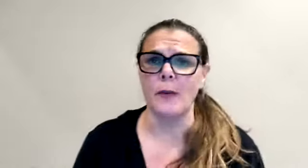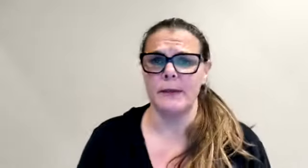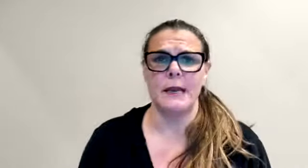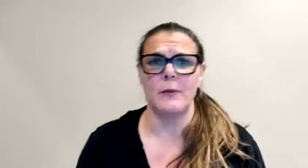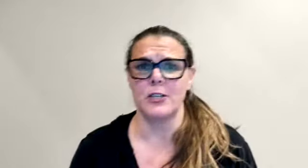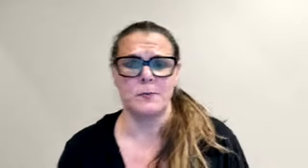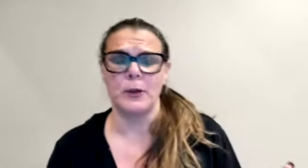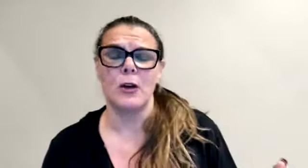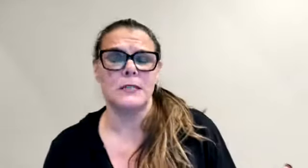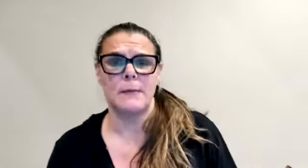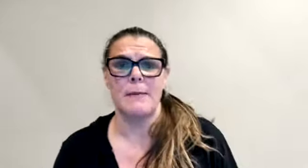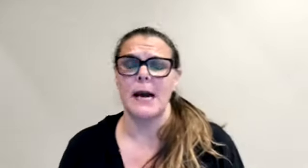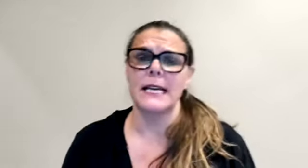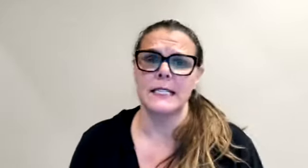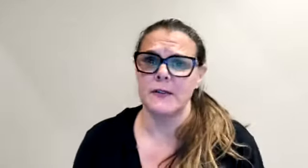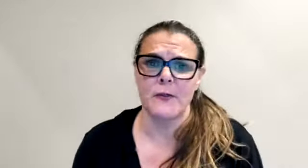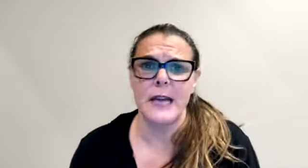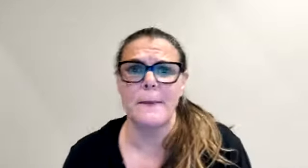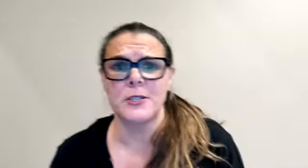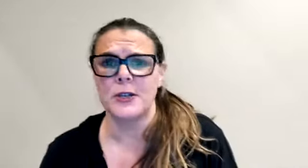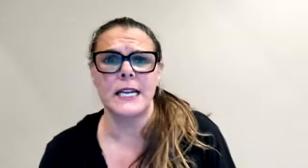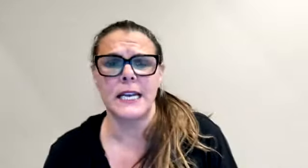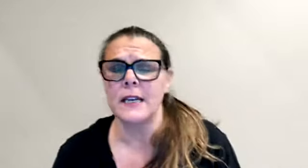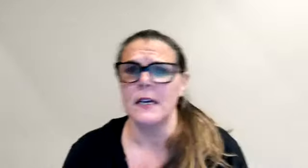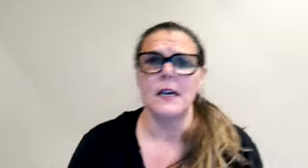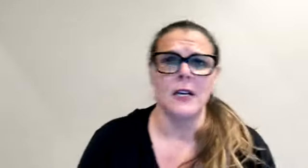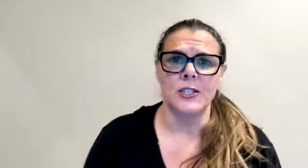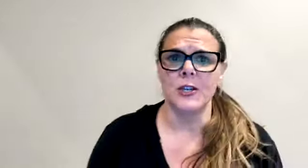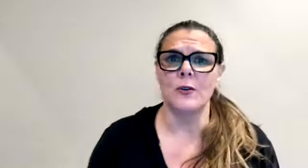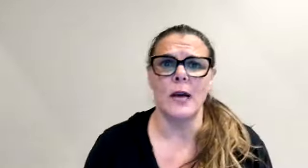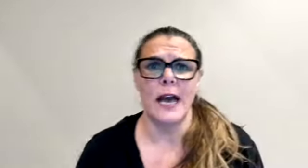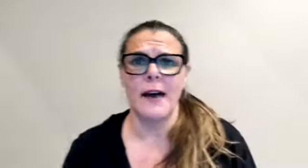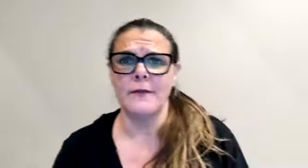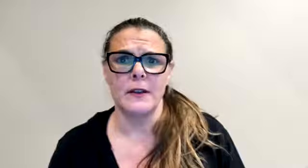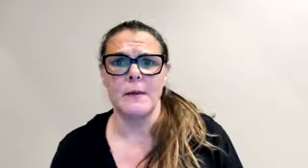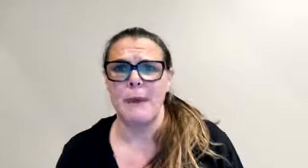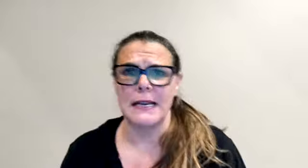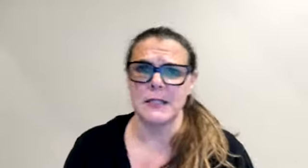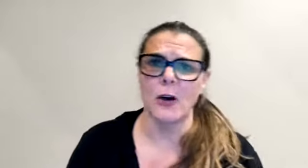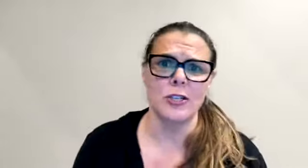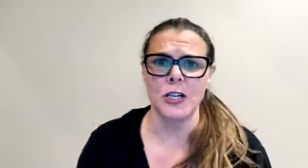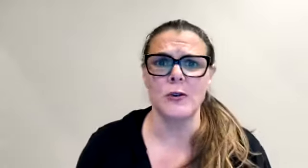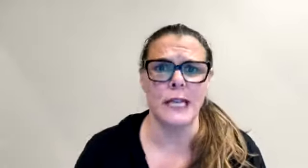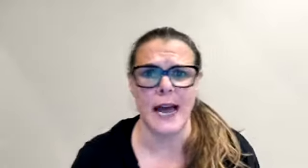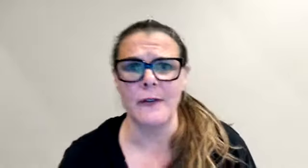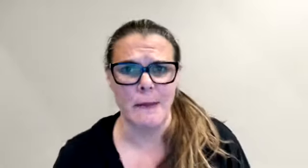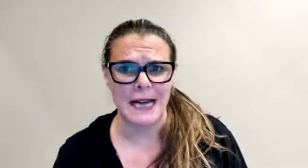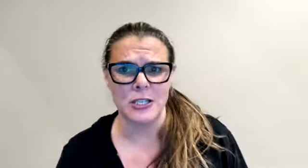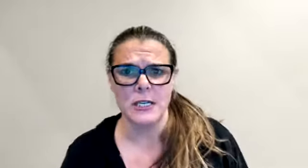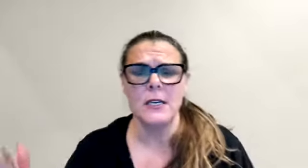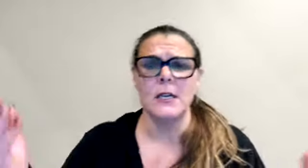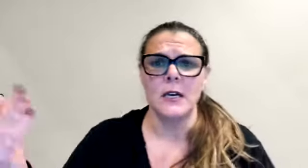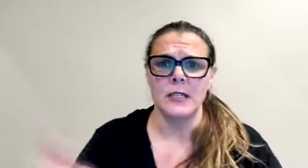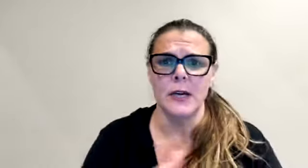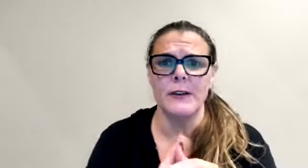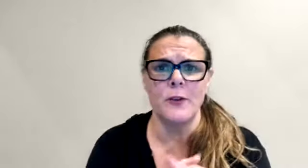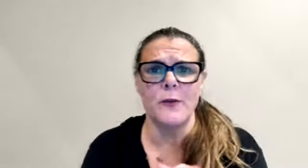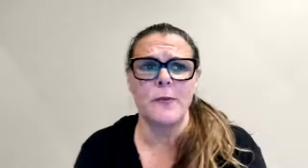with me, which blows my mind, it's a free opportunity to have the best coaching you can ever imagine. So if you've been